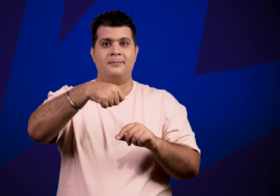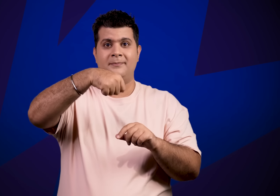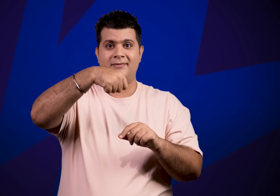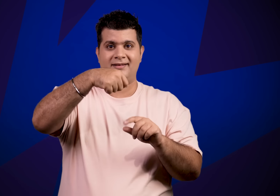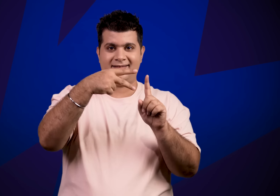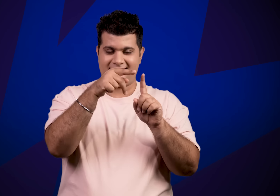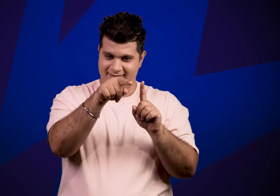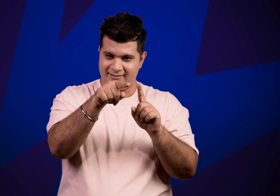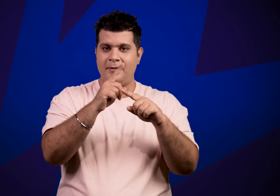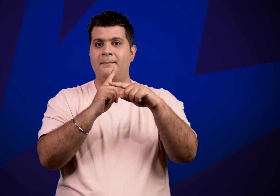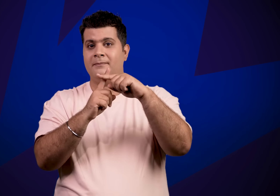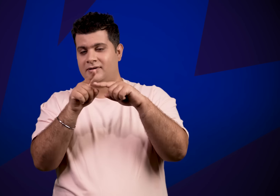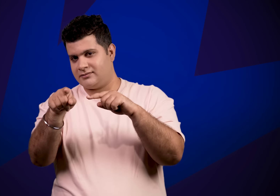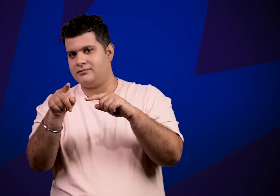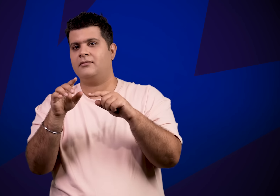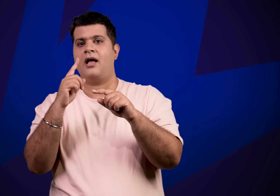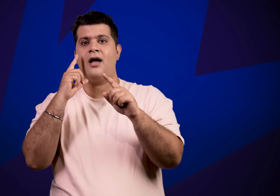Go to the Play Store or App Store.